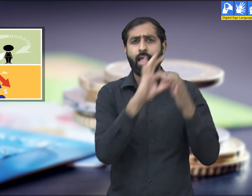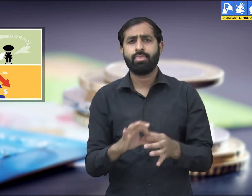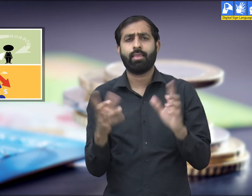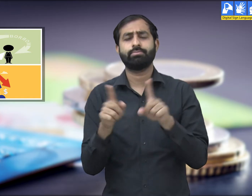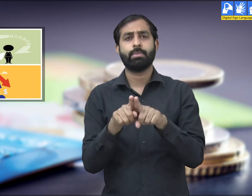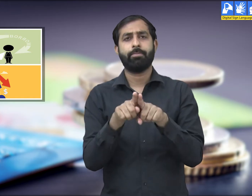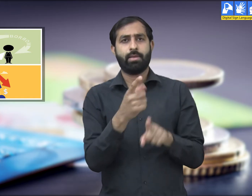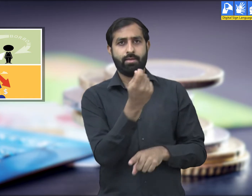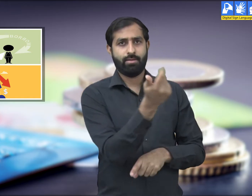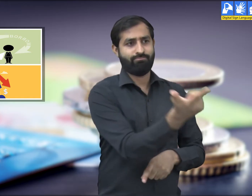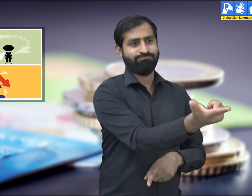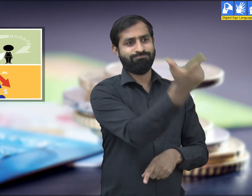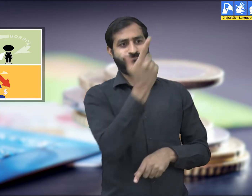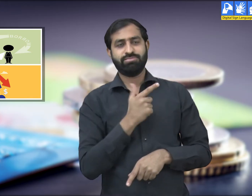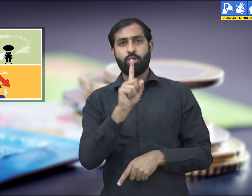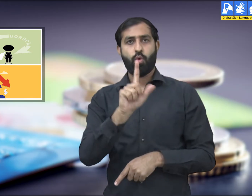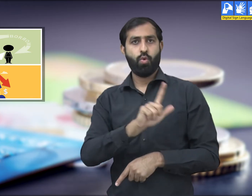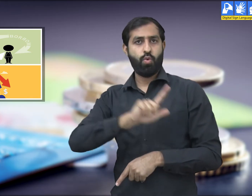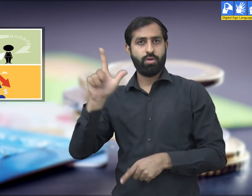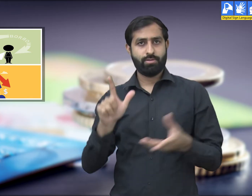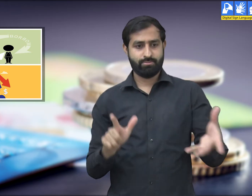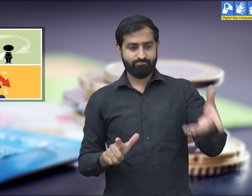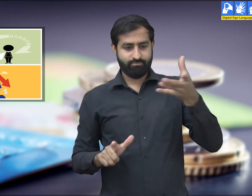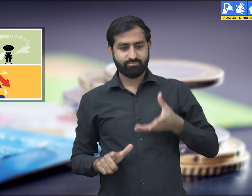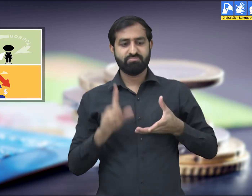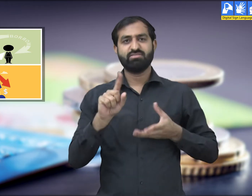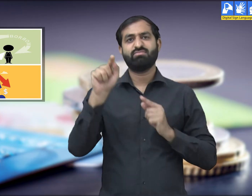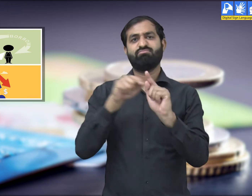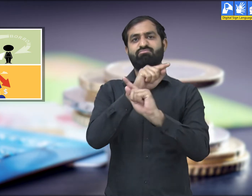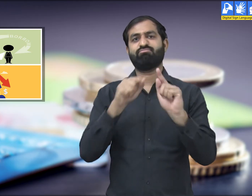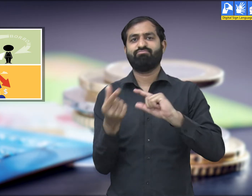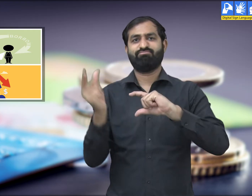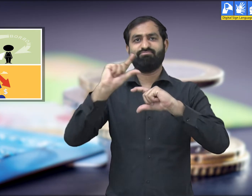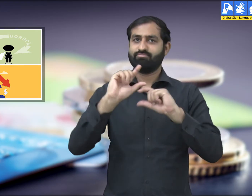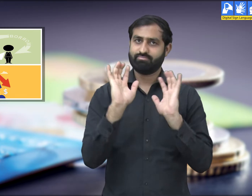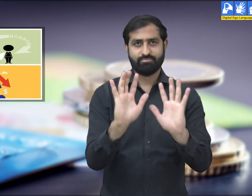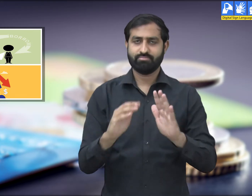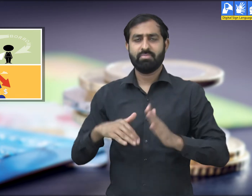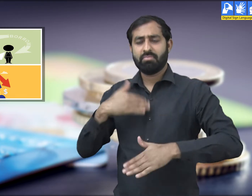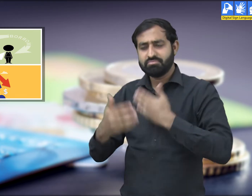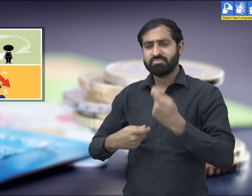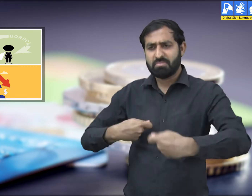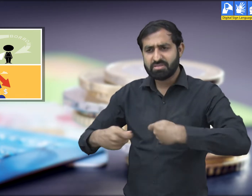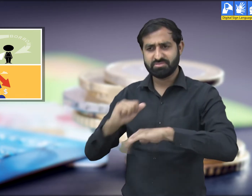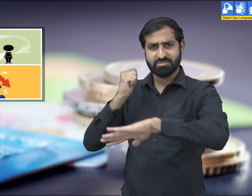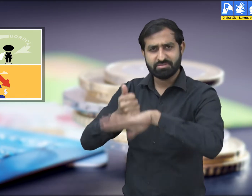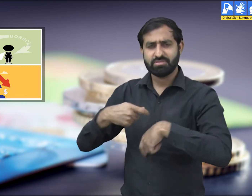types of credit situations. In the first situation a person borrows money for establishing a business or